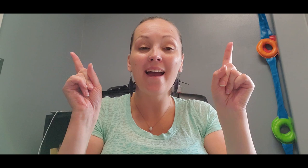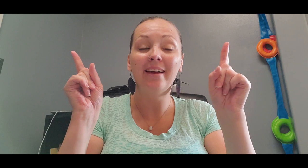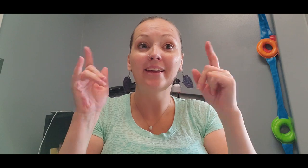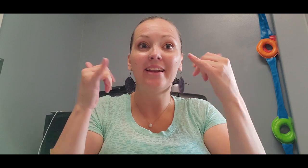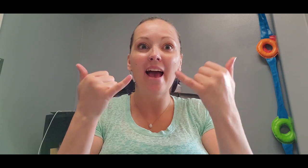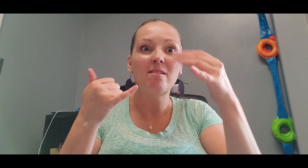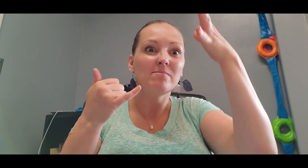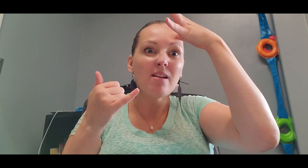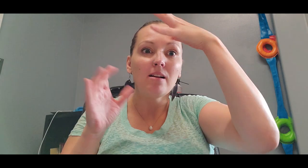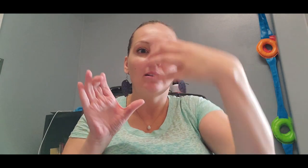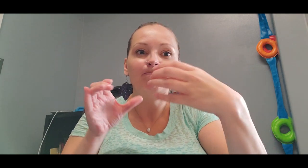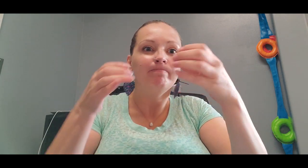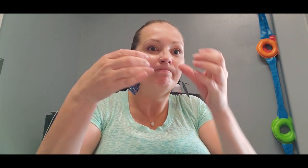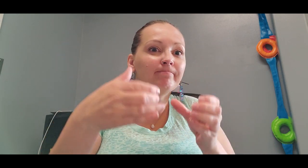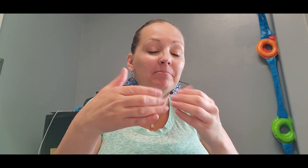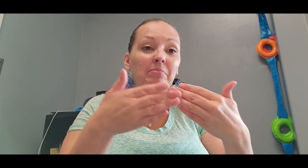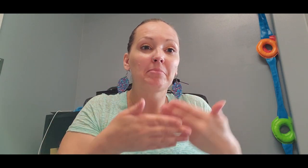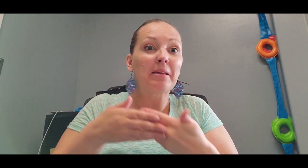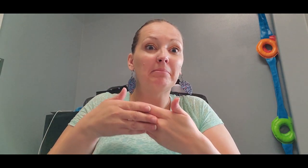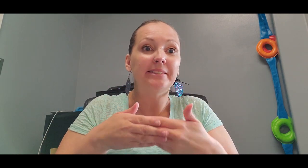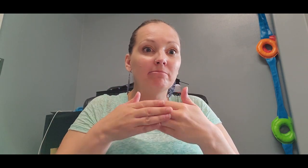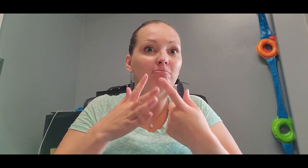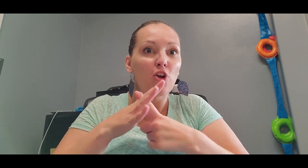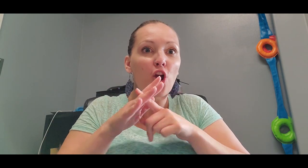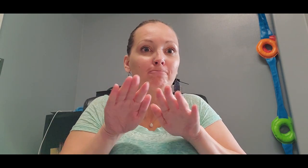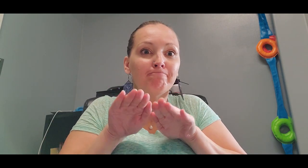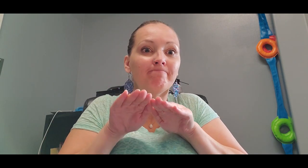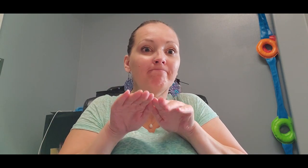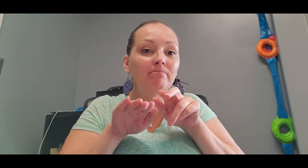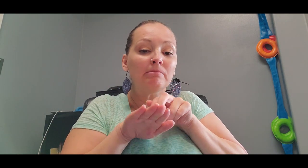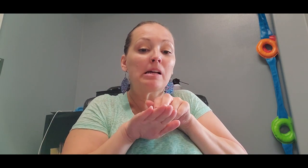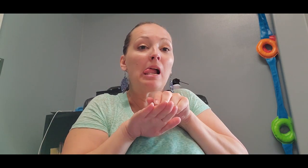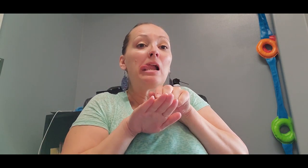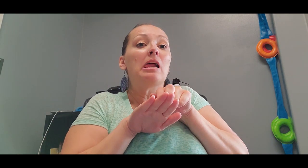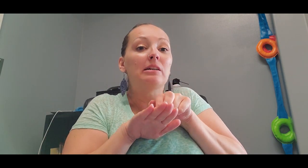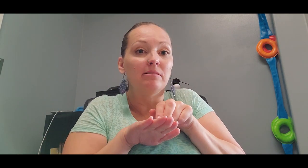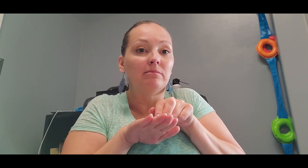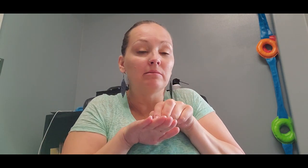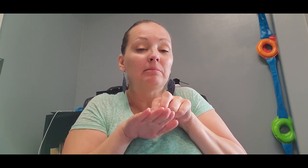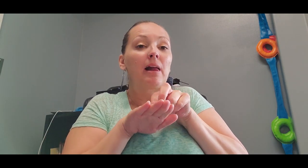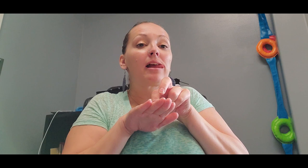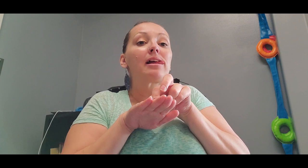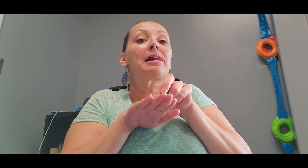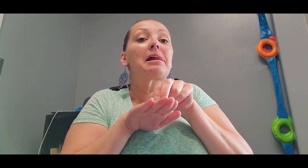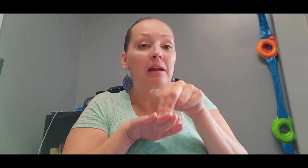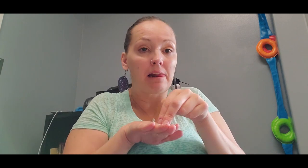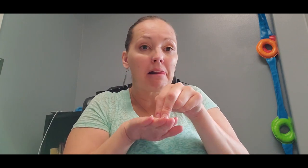Dad turns the baby around and encourages the baby to take some steps back towards Mom.